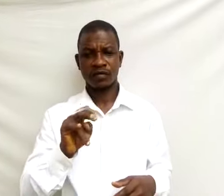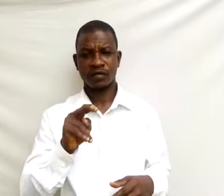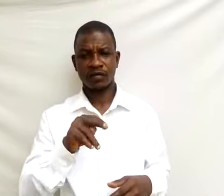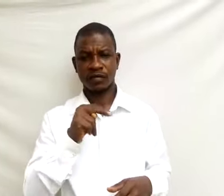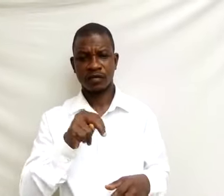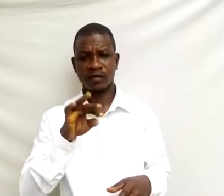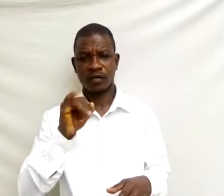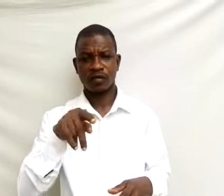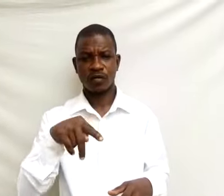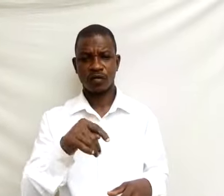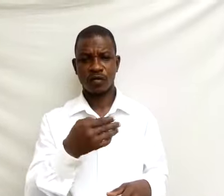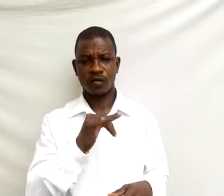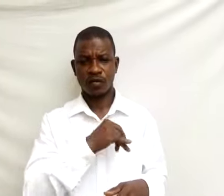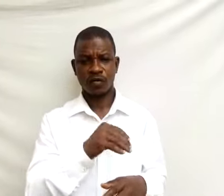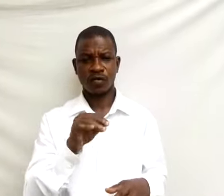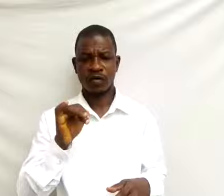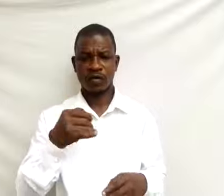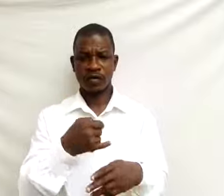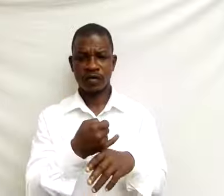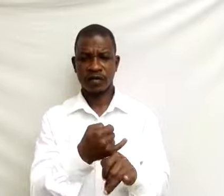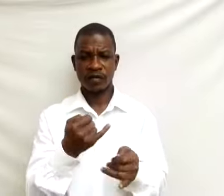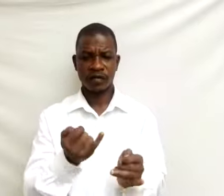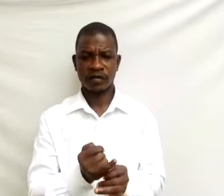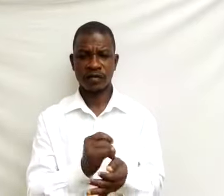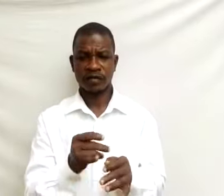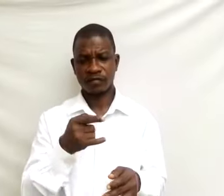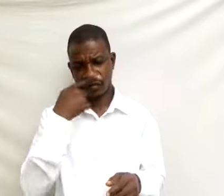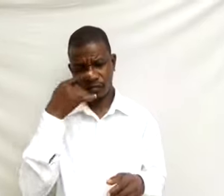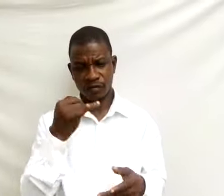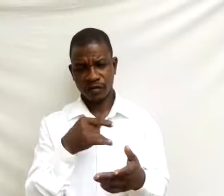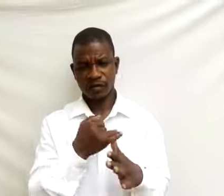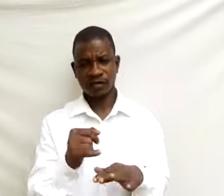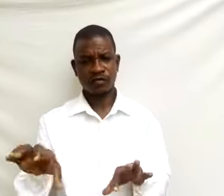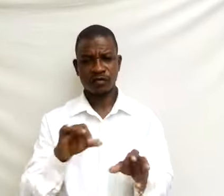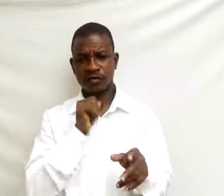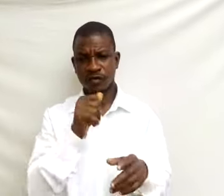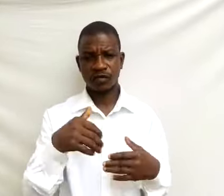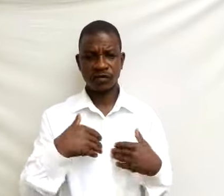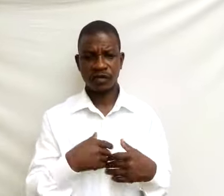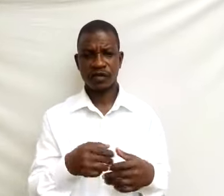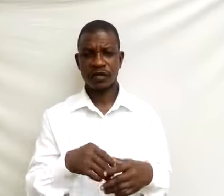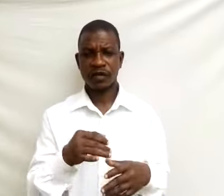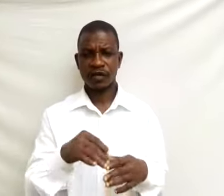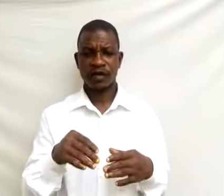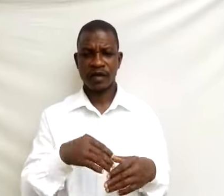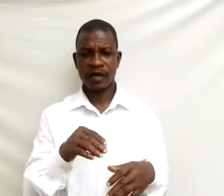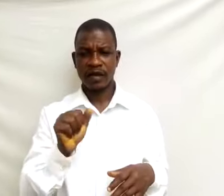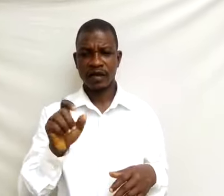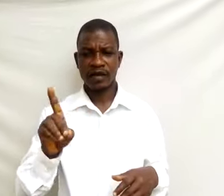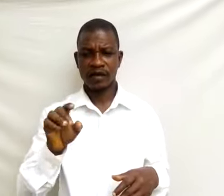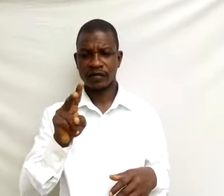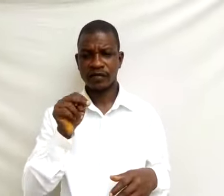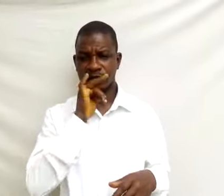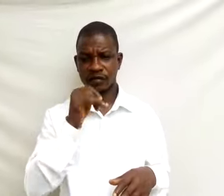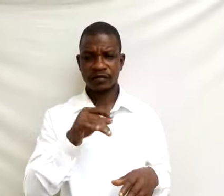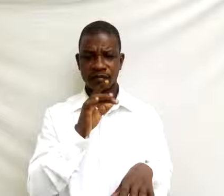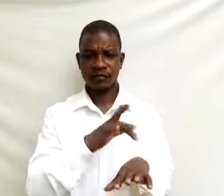industries because they do not have adverse effects on the environment.